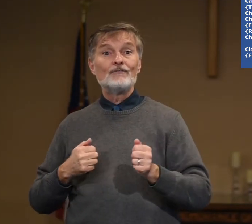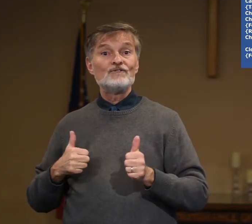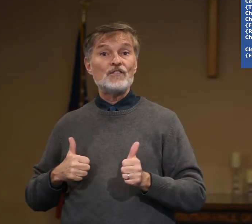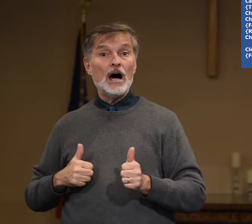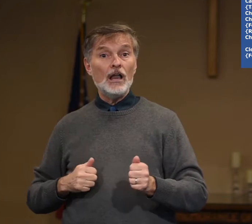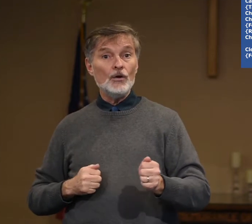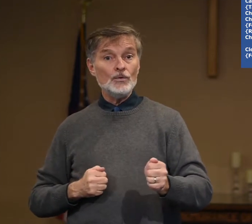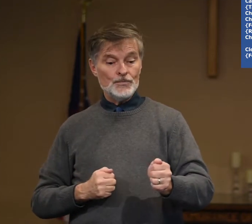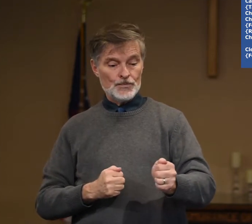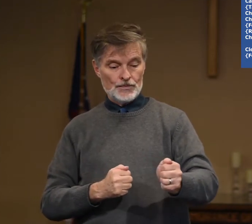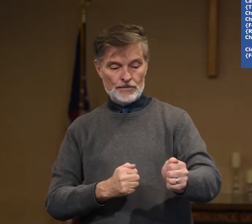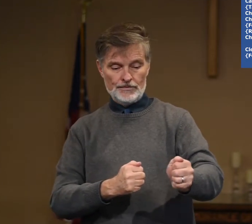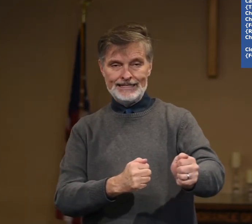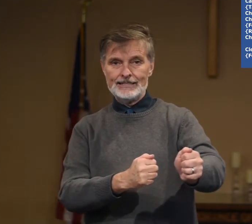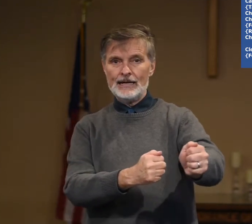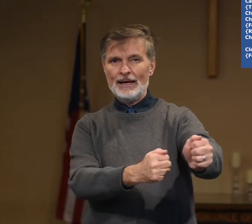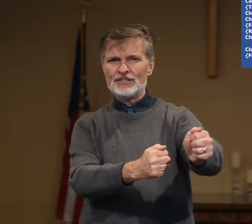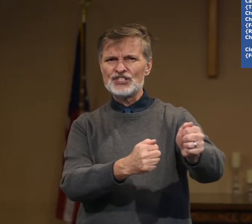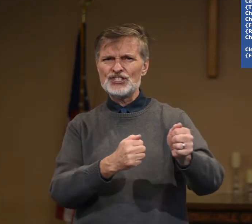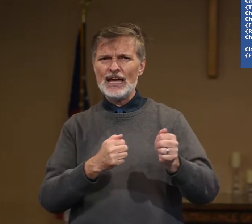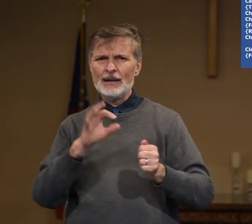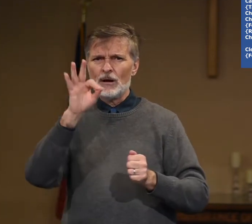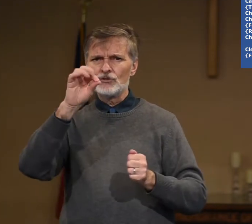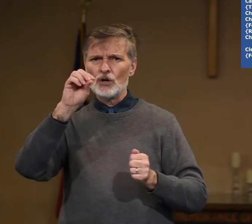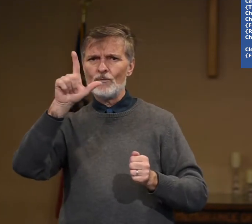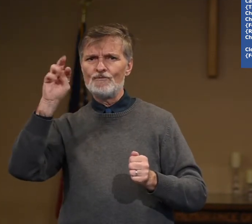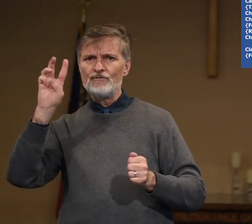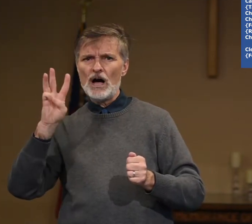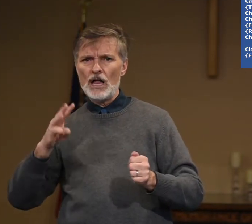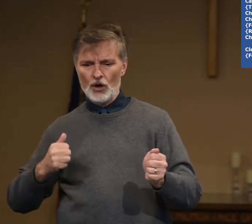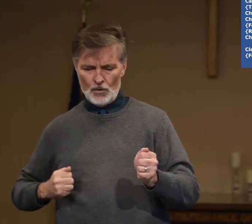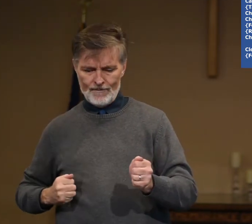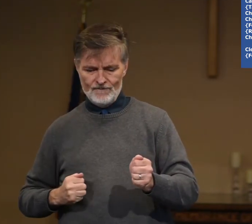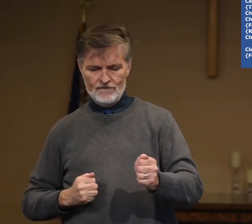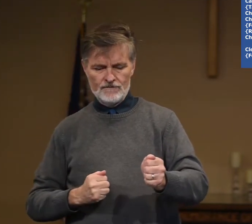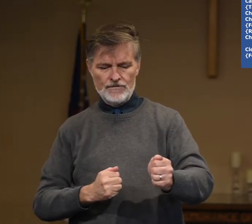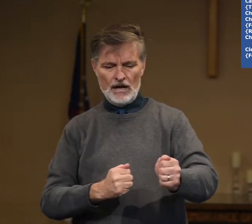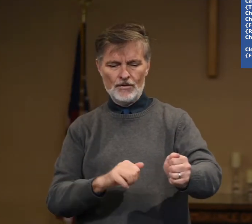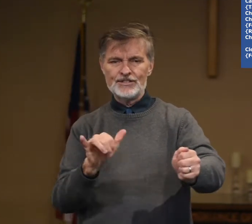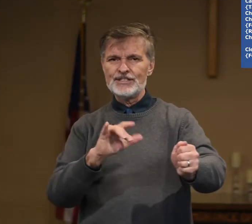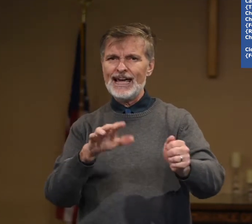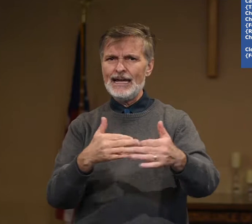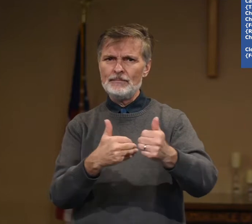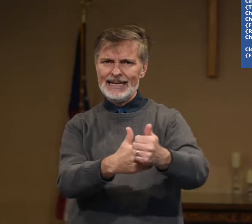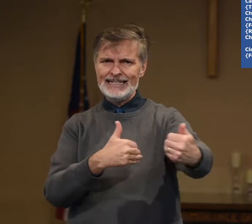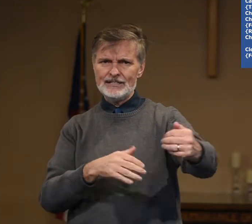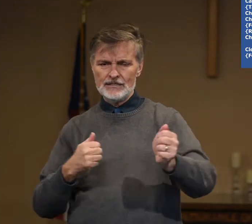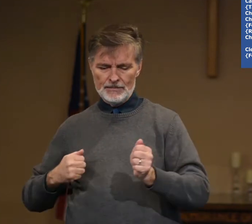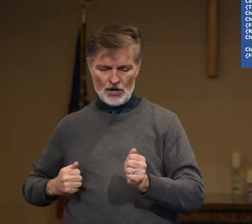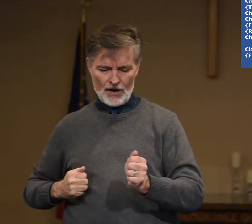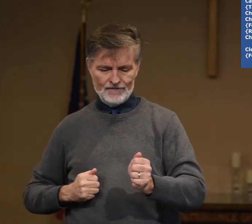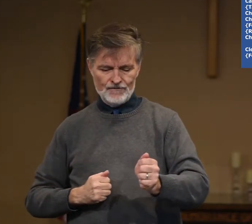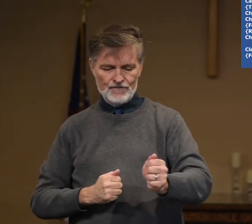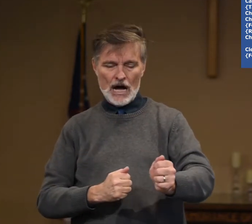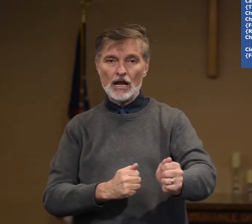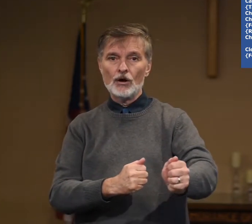Follow, they stay about the same. So follow, follow. Same distance apart, follow.